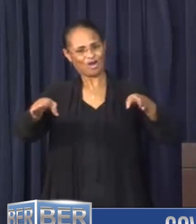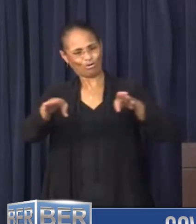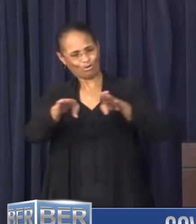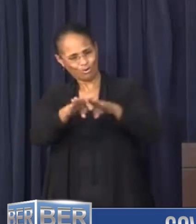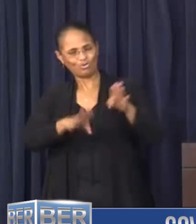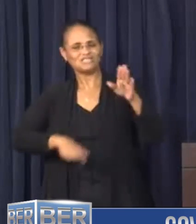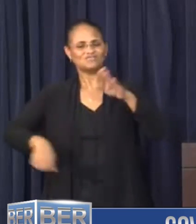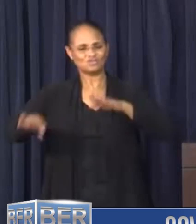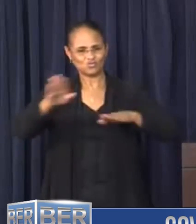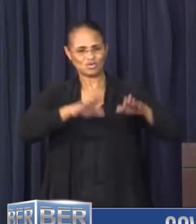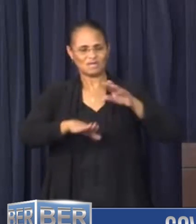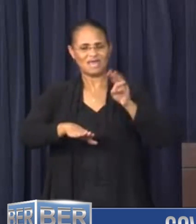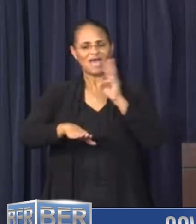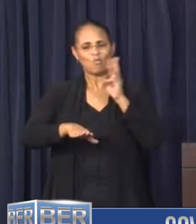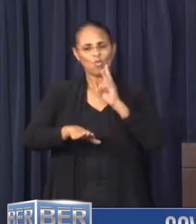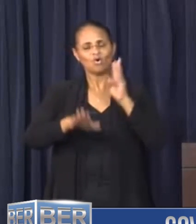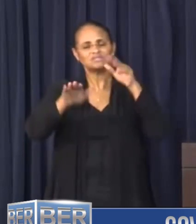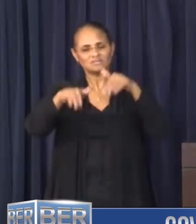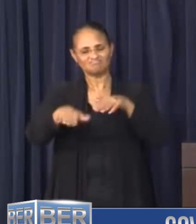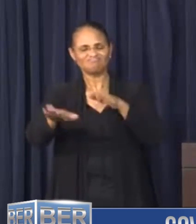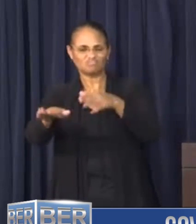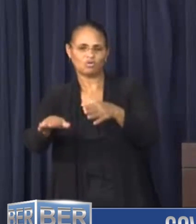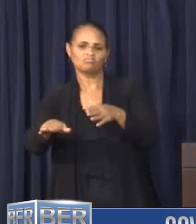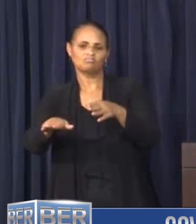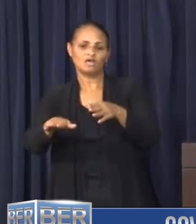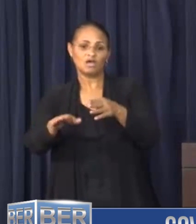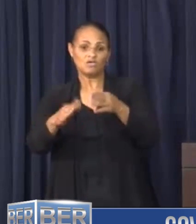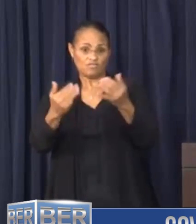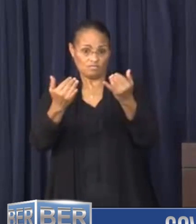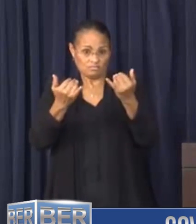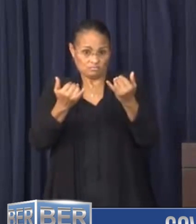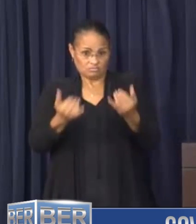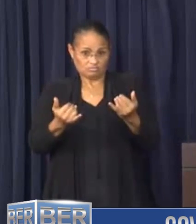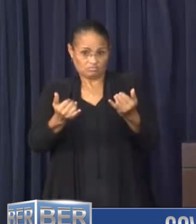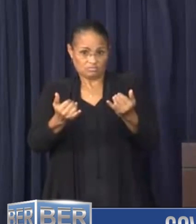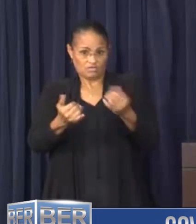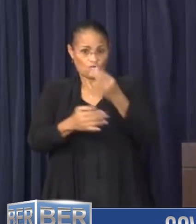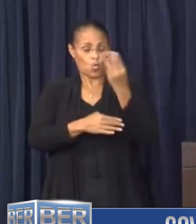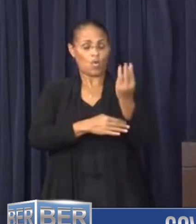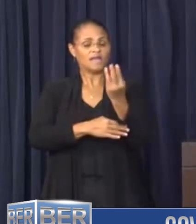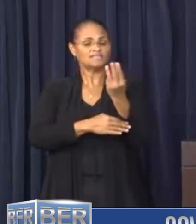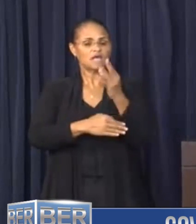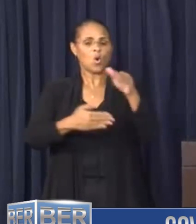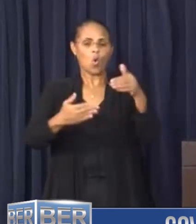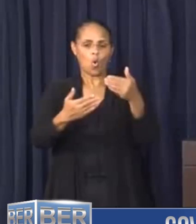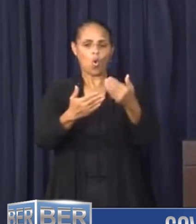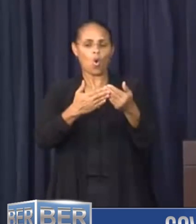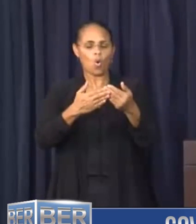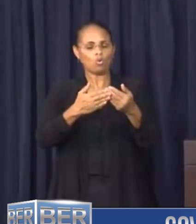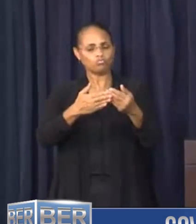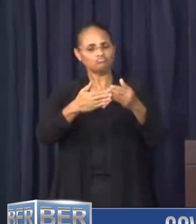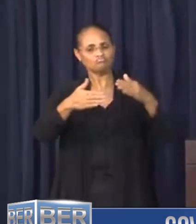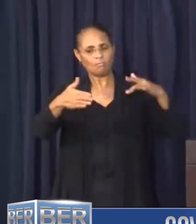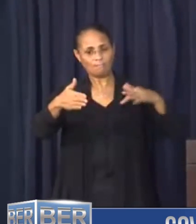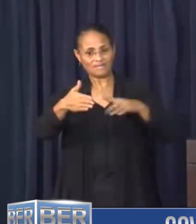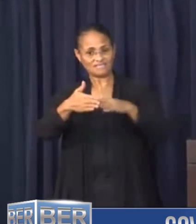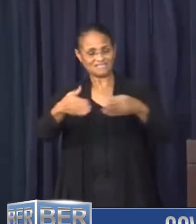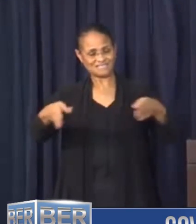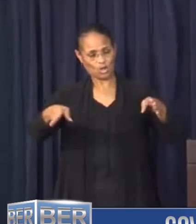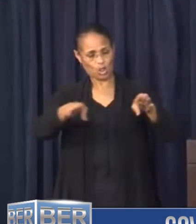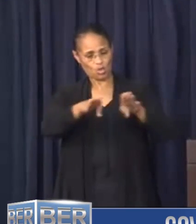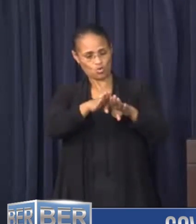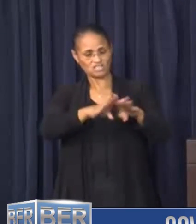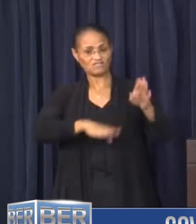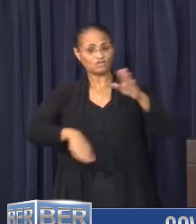and water activities. Again, from today through to Wednesday, all beaches are closed for